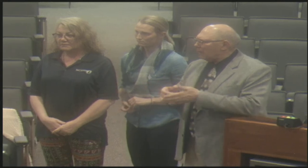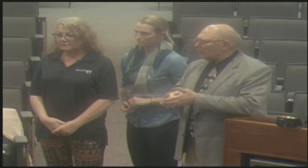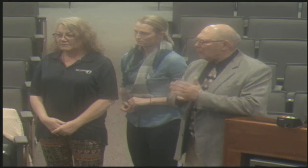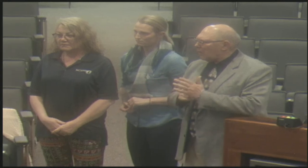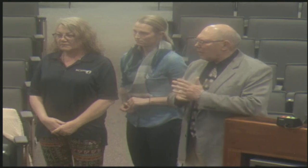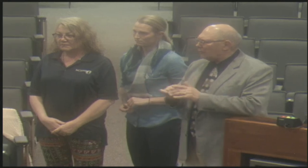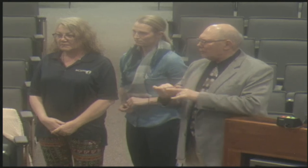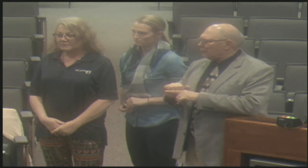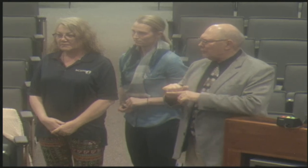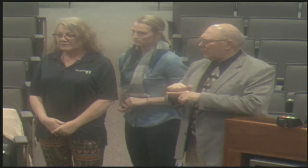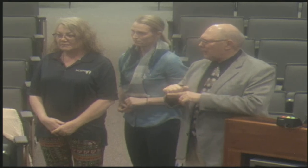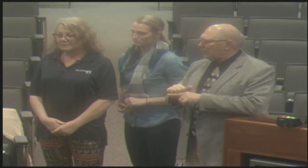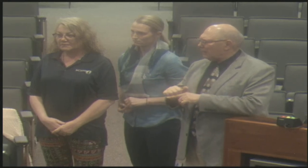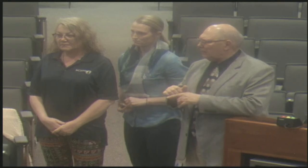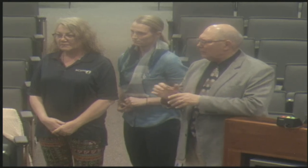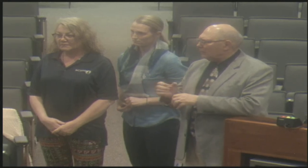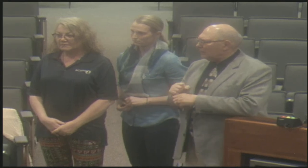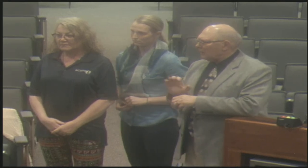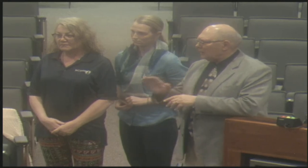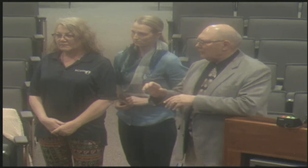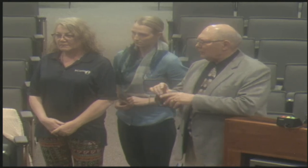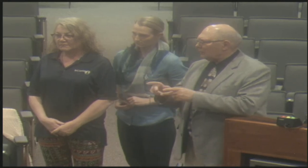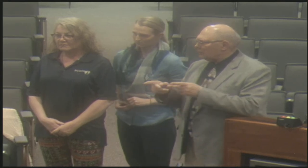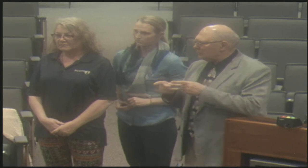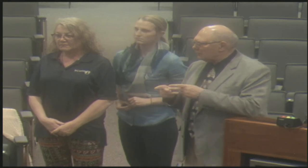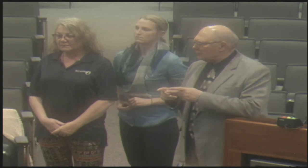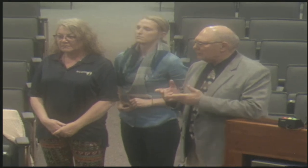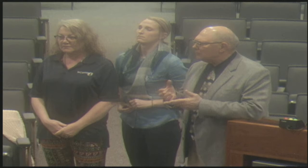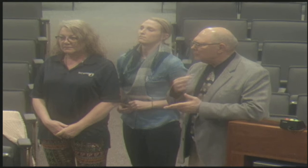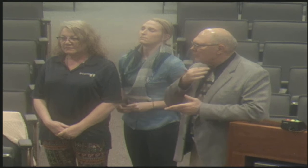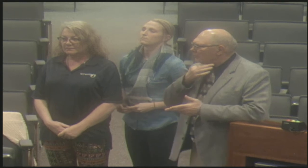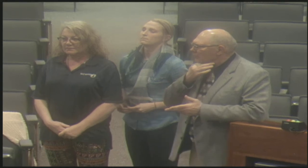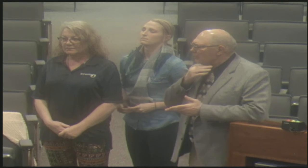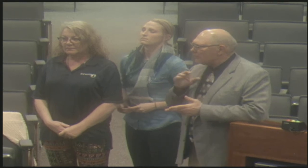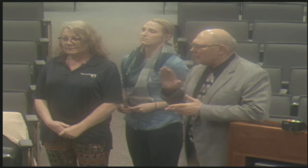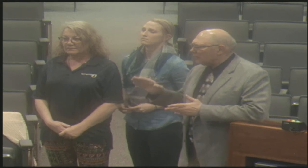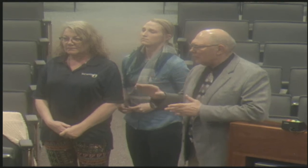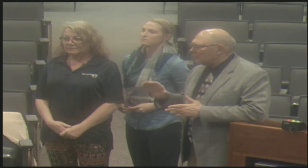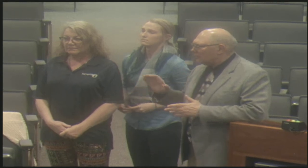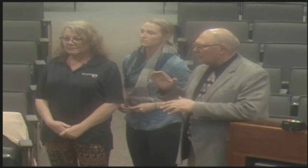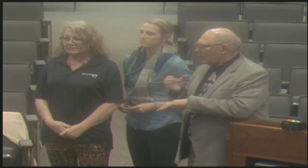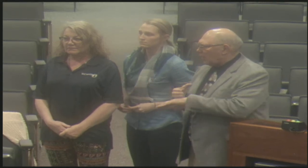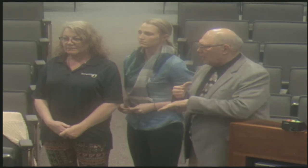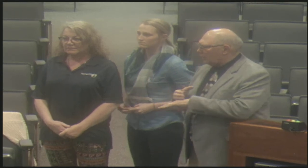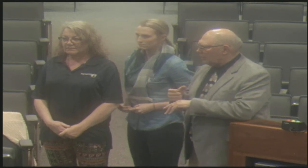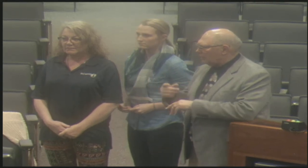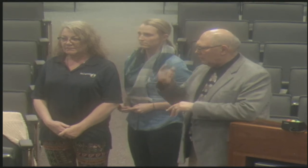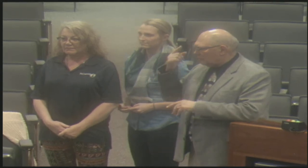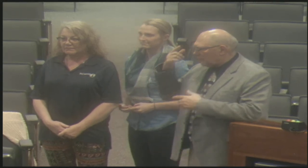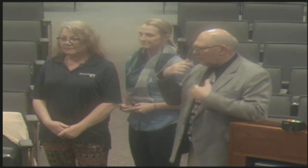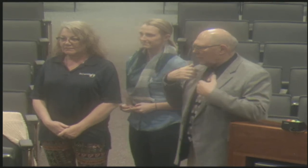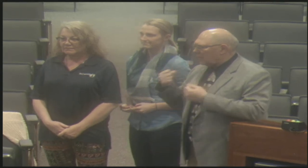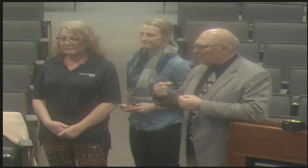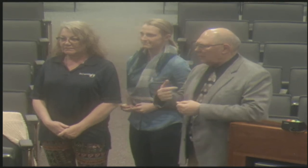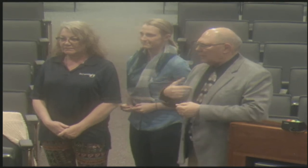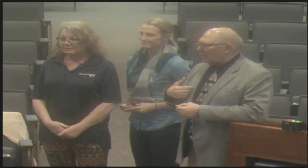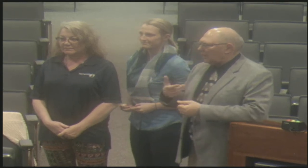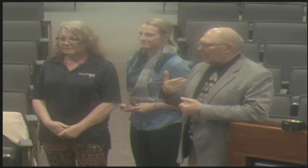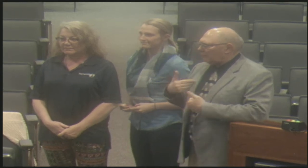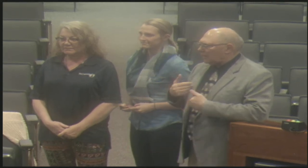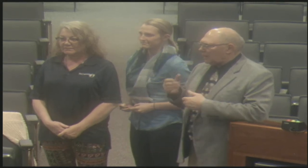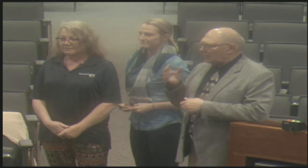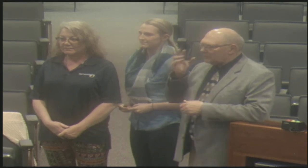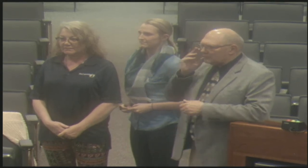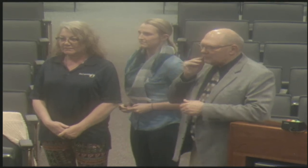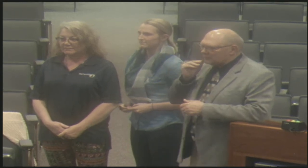I was particularly interested in Carly and her work in mental health, as that's, I've been trained as a therapist